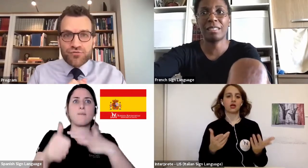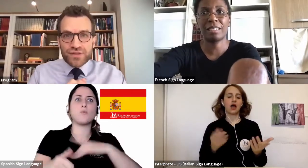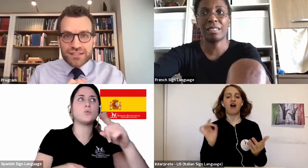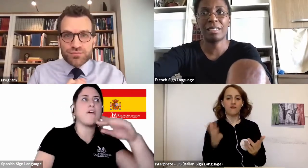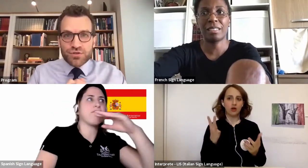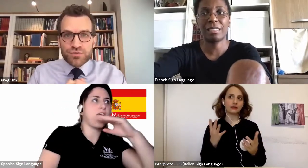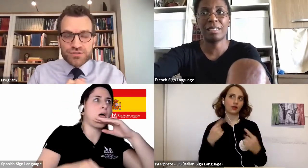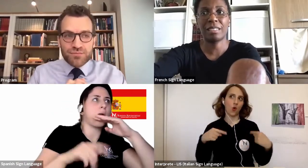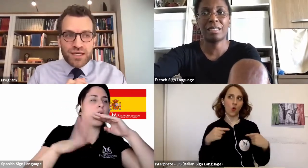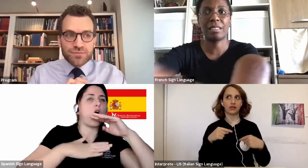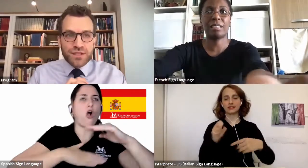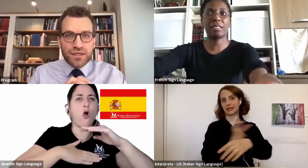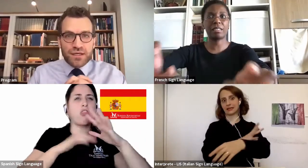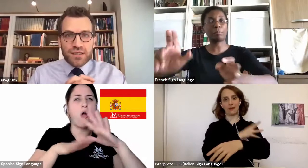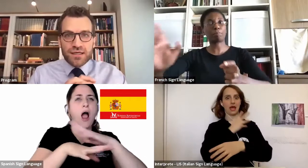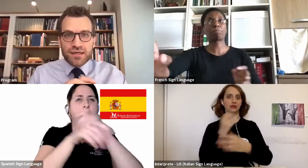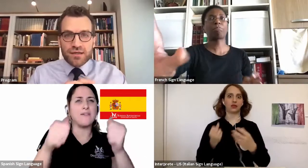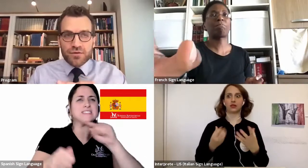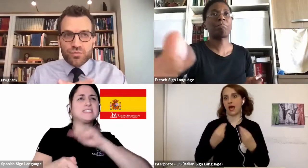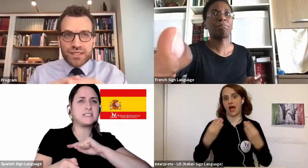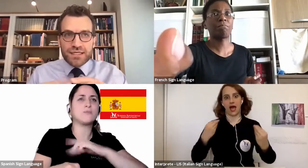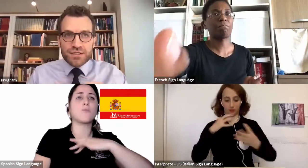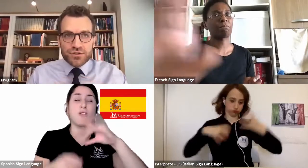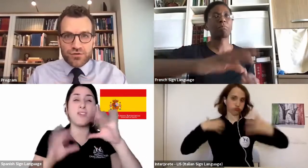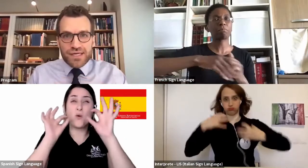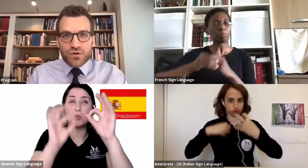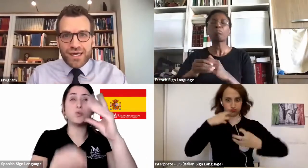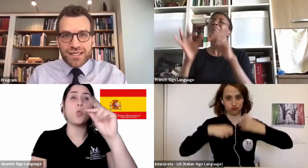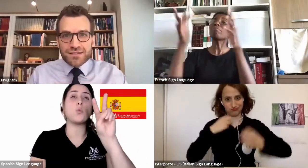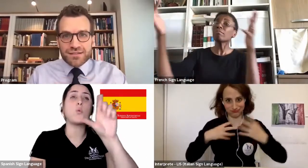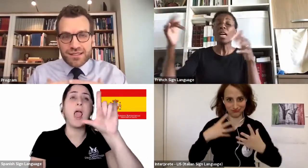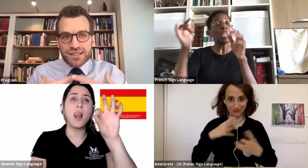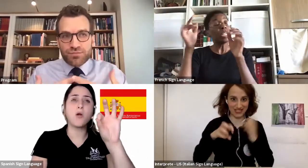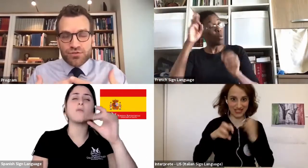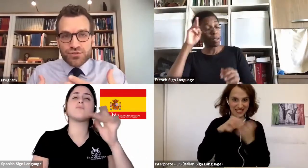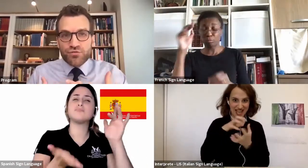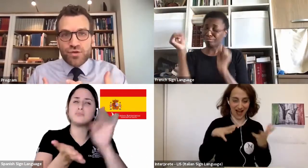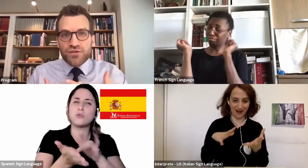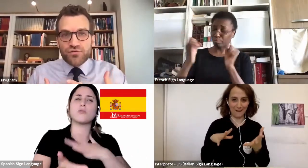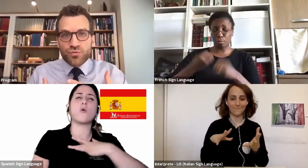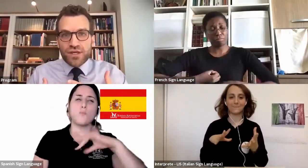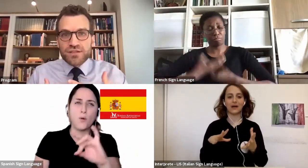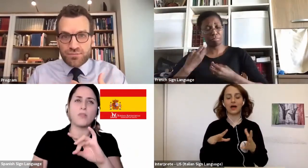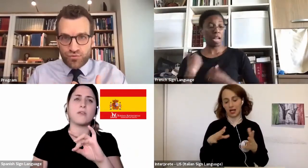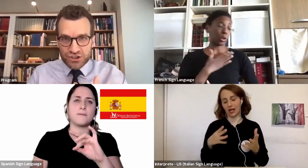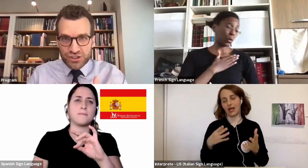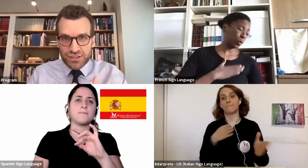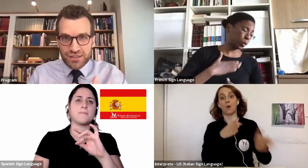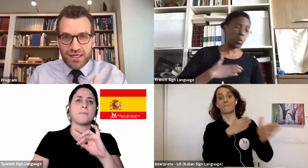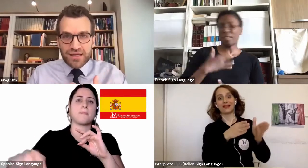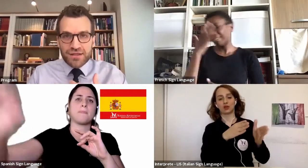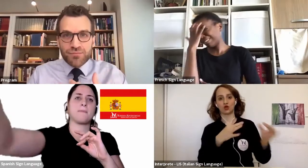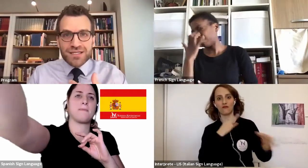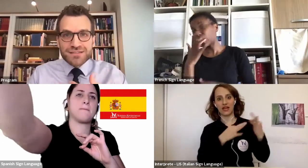grief, that is possible. Sometimes we sort of equate the experience of grief with depression.